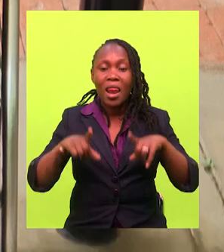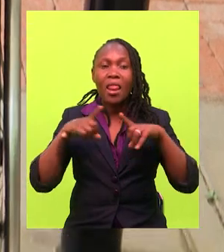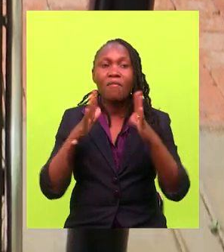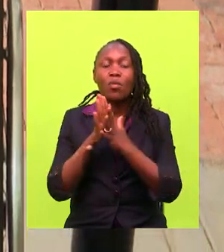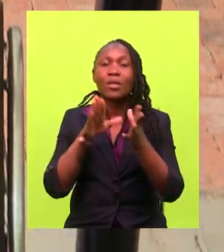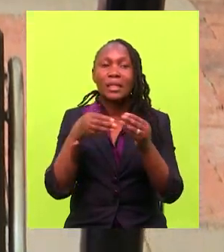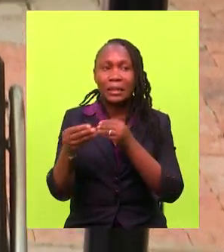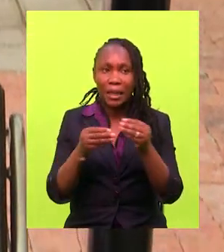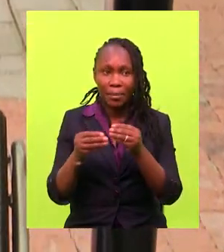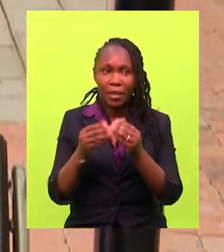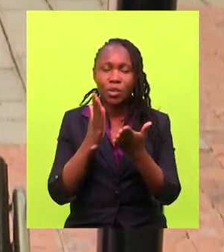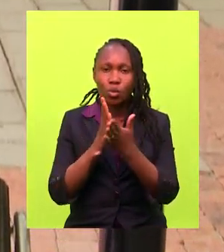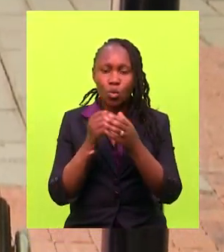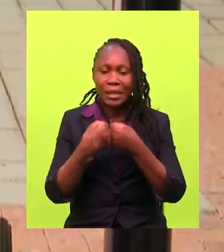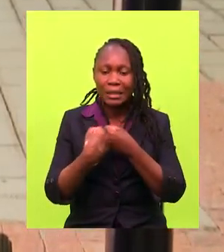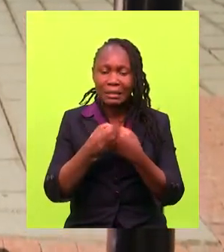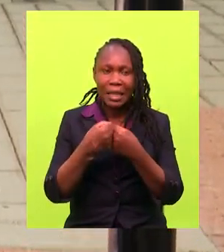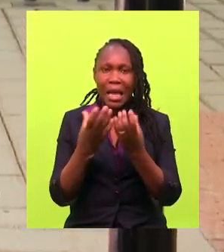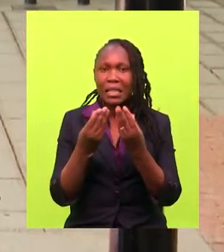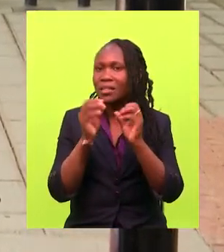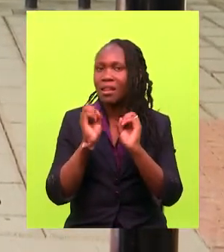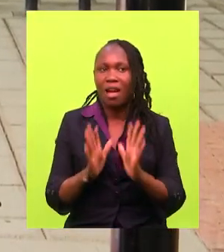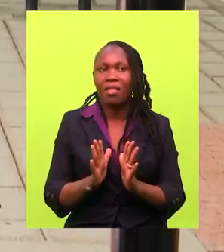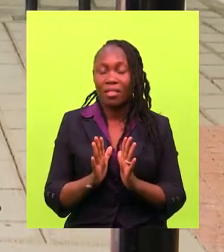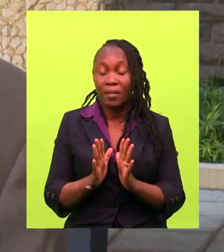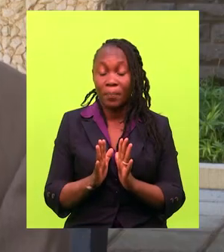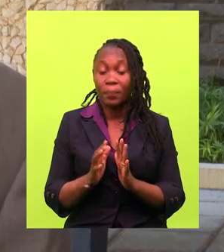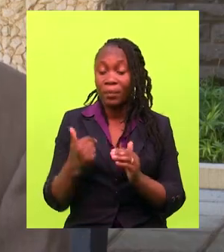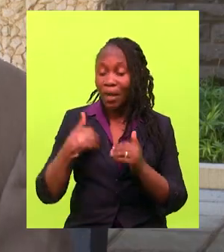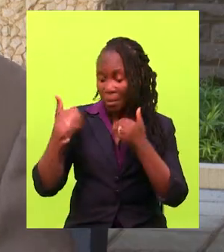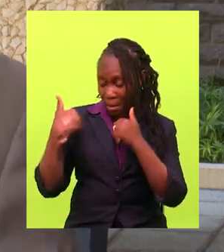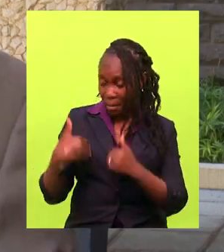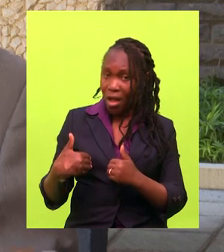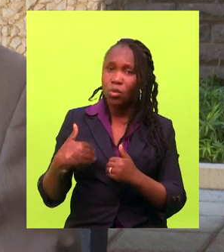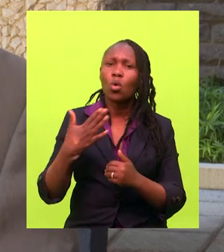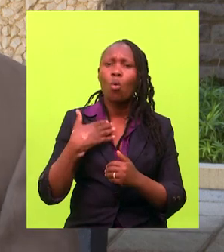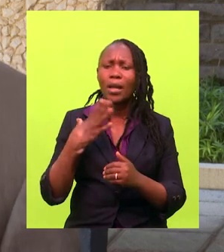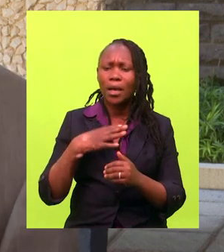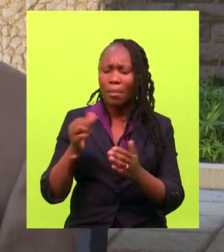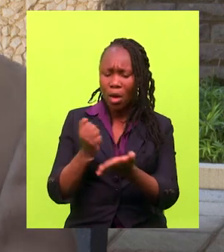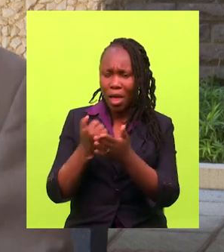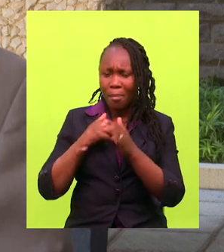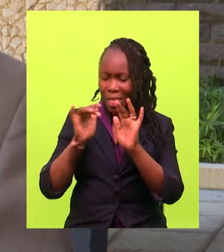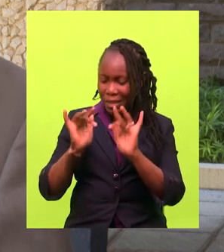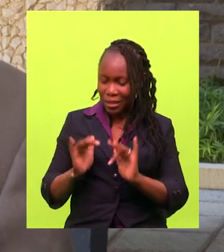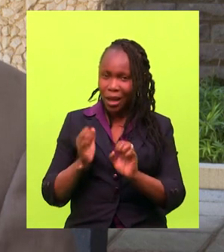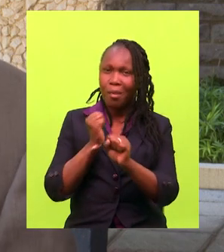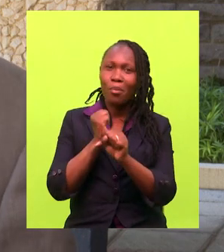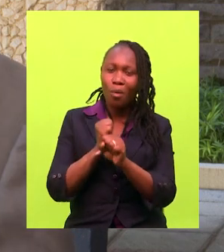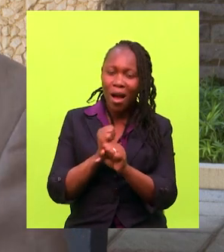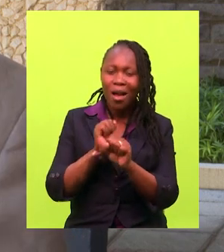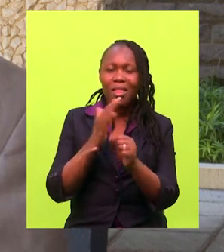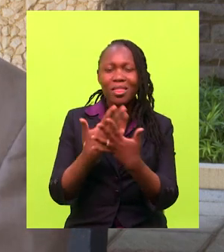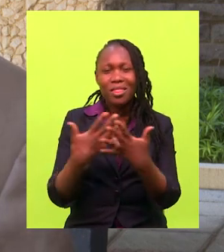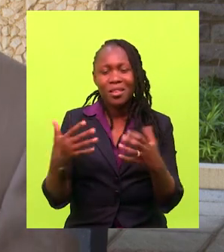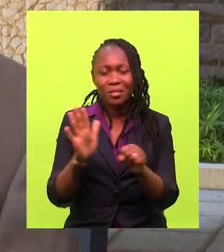disability, however, the journey has not been easy. I would want somebody to type me my work. I